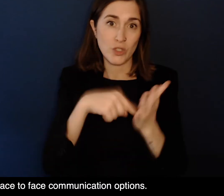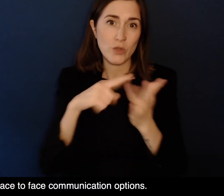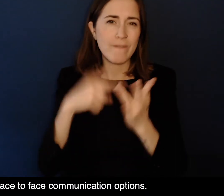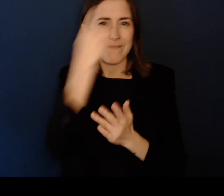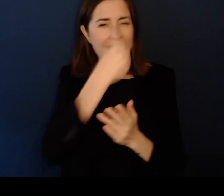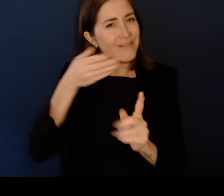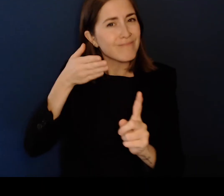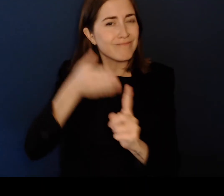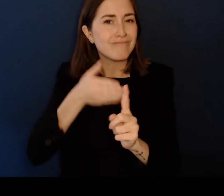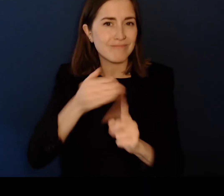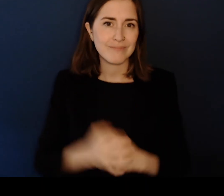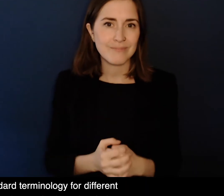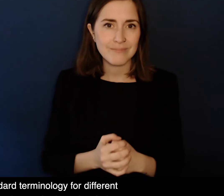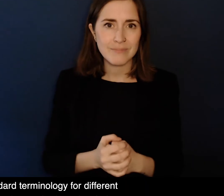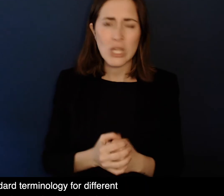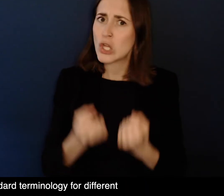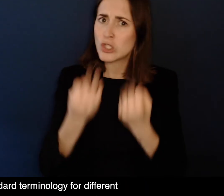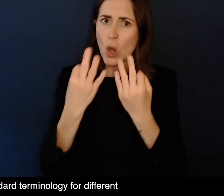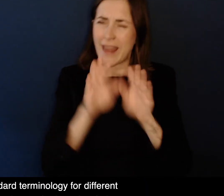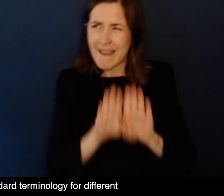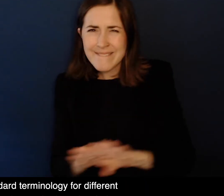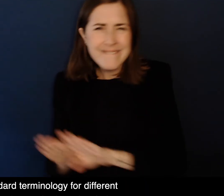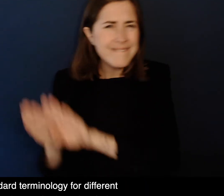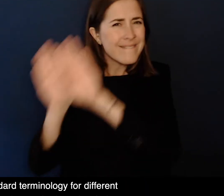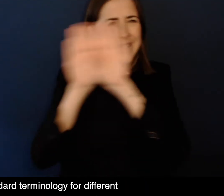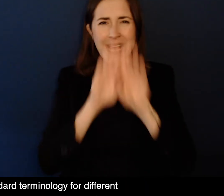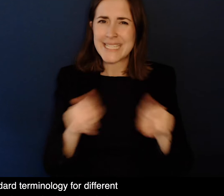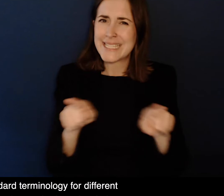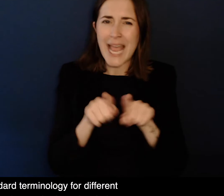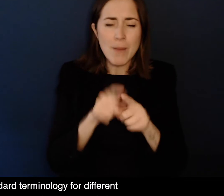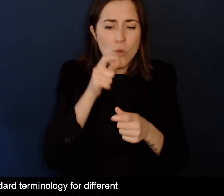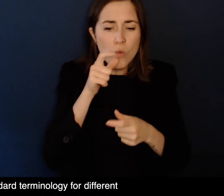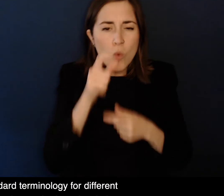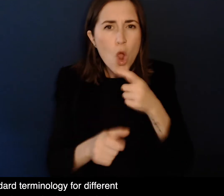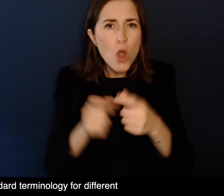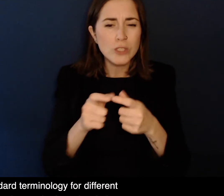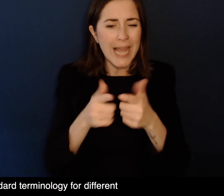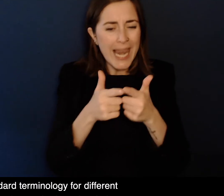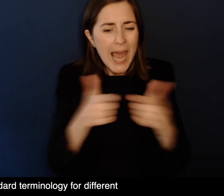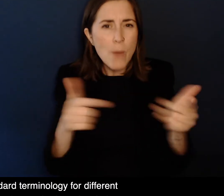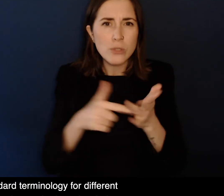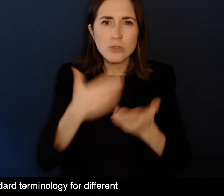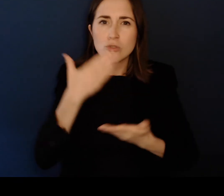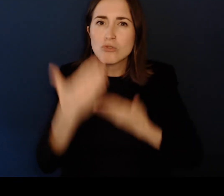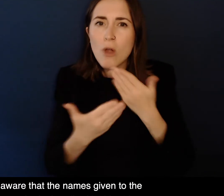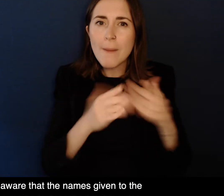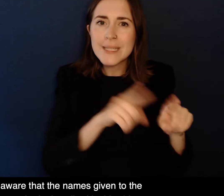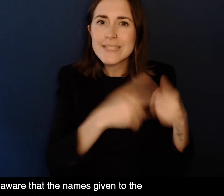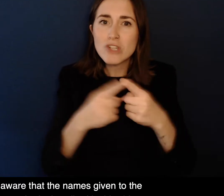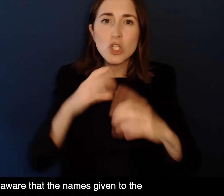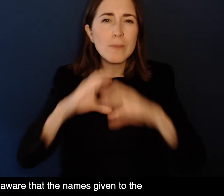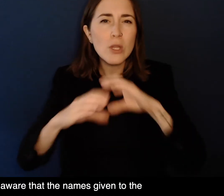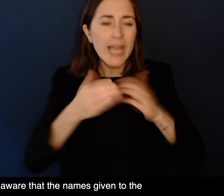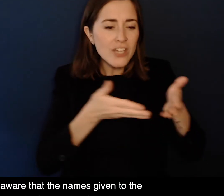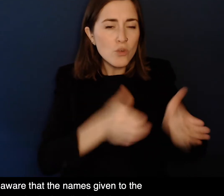options. There is no standard terminology for the different Deaf-Blind communication methods and techniques, so it is